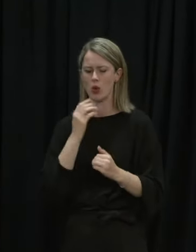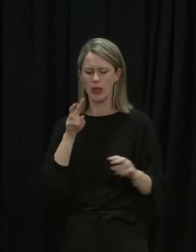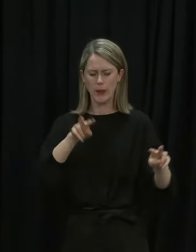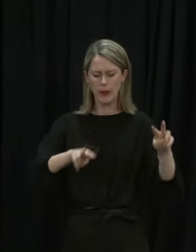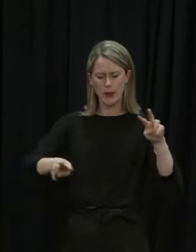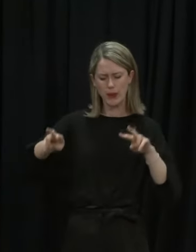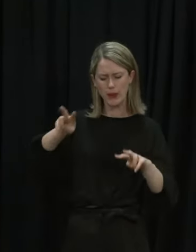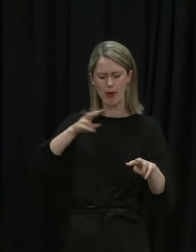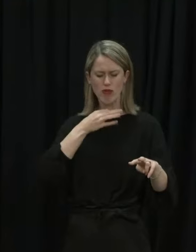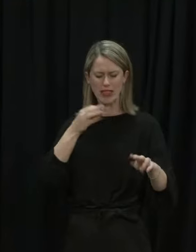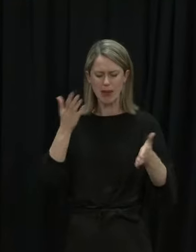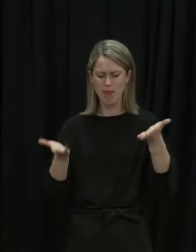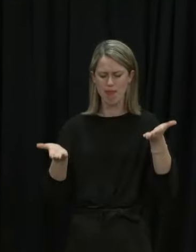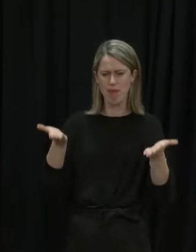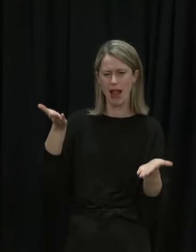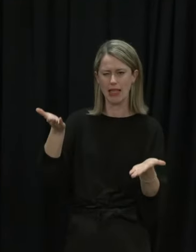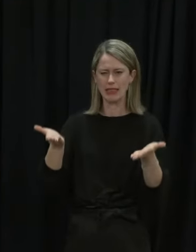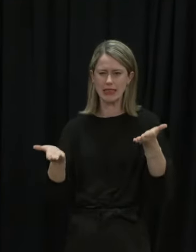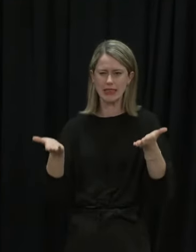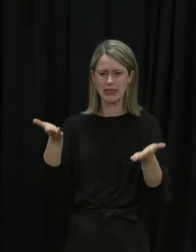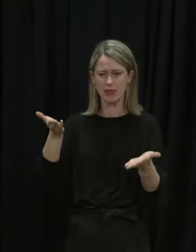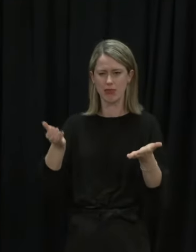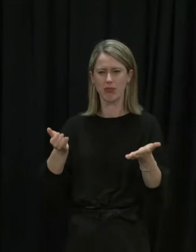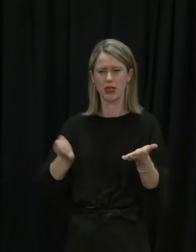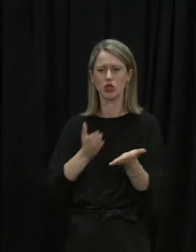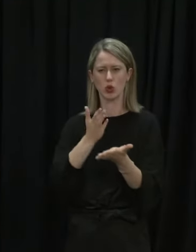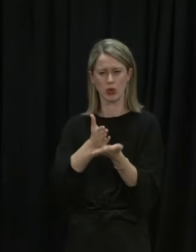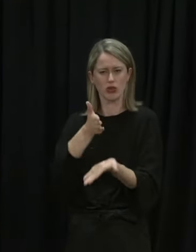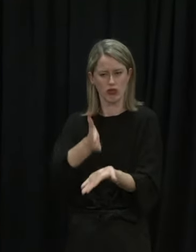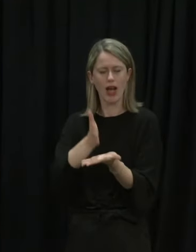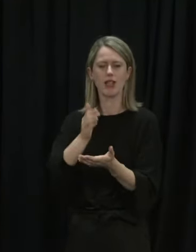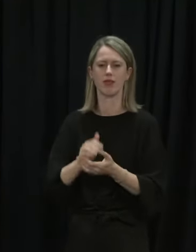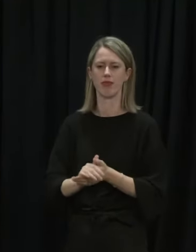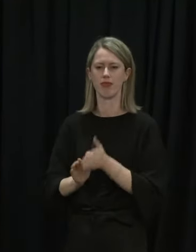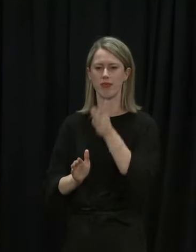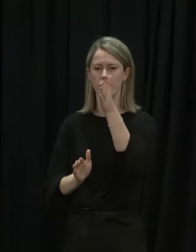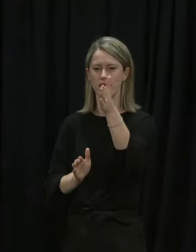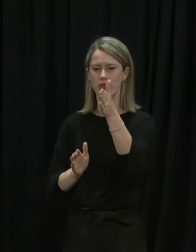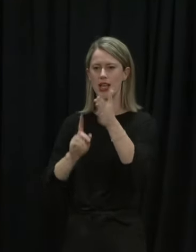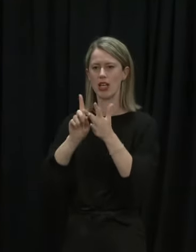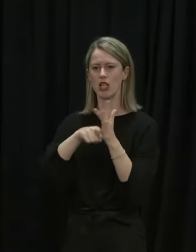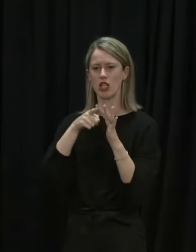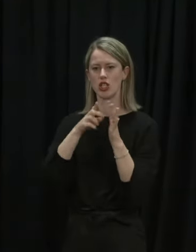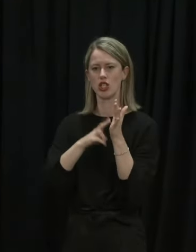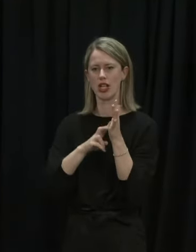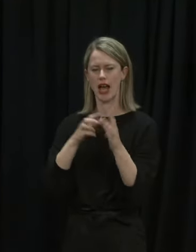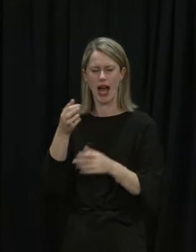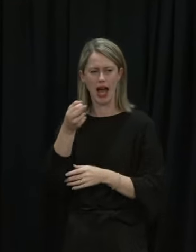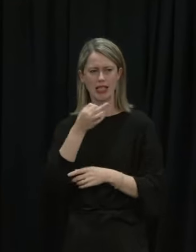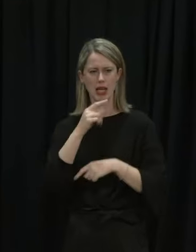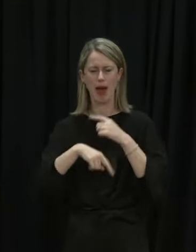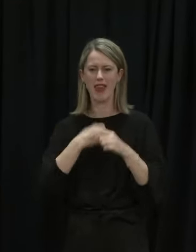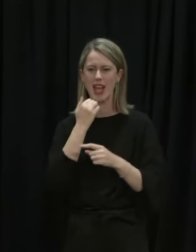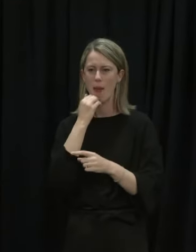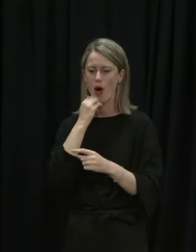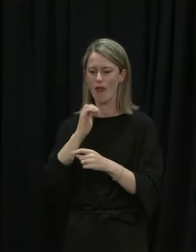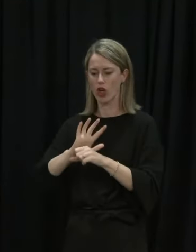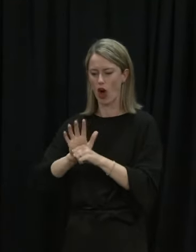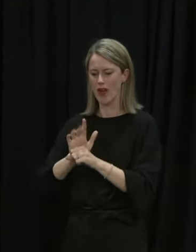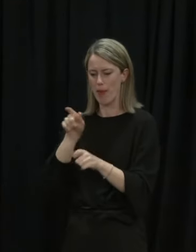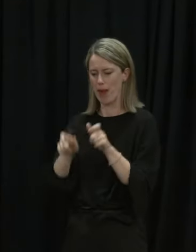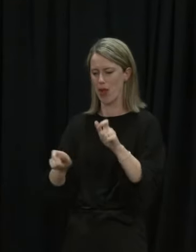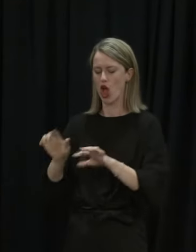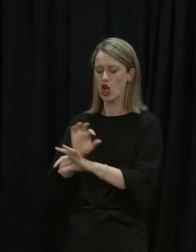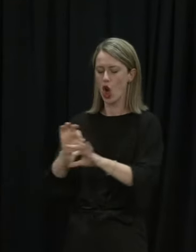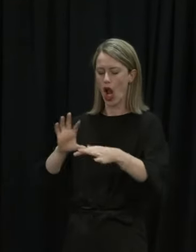risks. We always look at the balance of making sure we get that right. Jenna? How concerned are you about the growing number of unlinked cases, and are any of